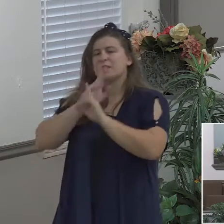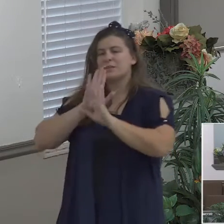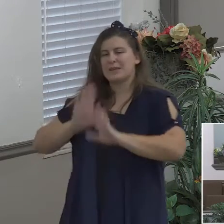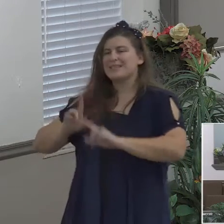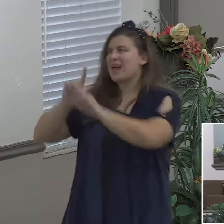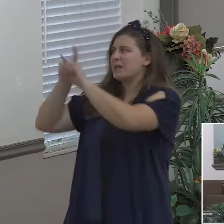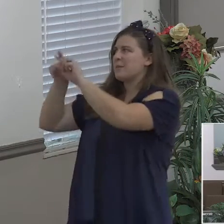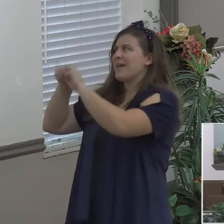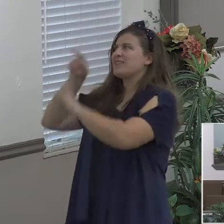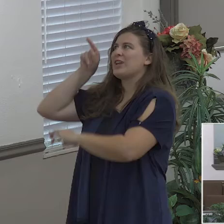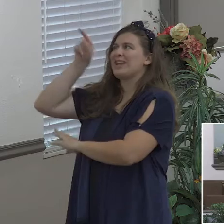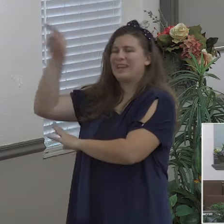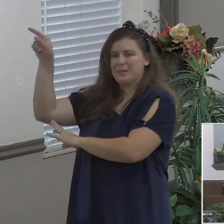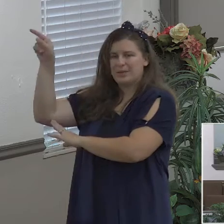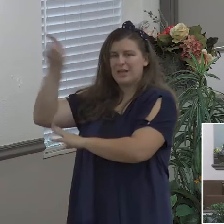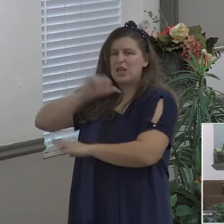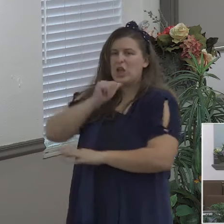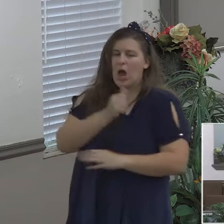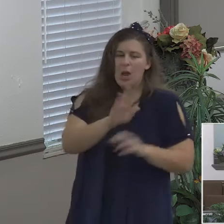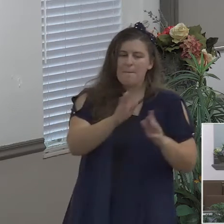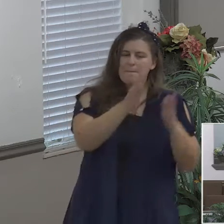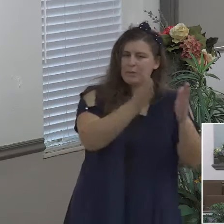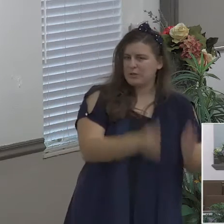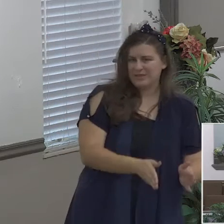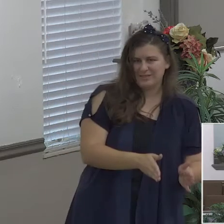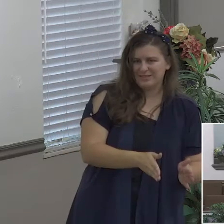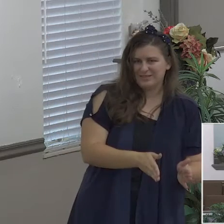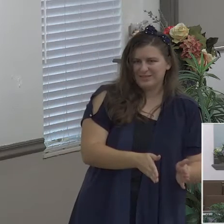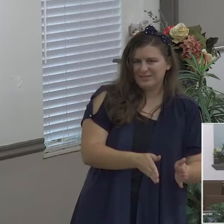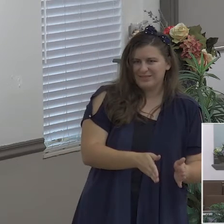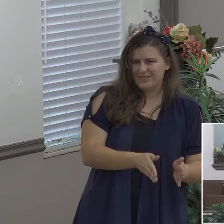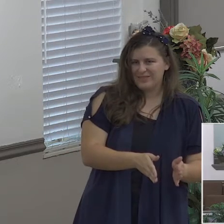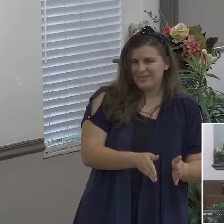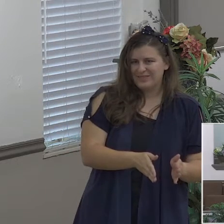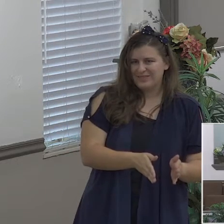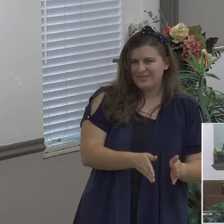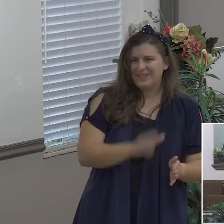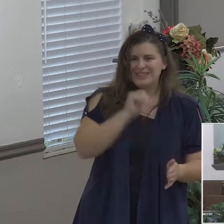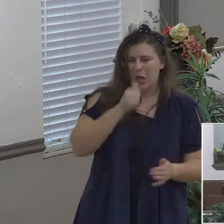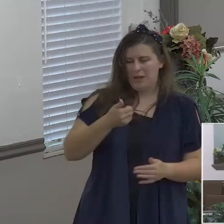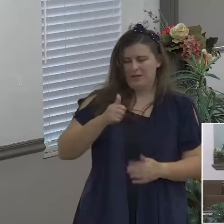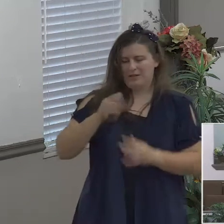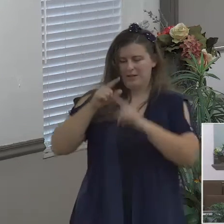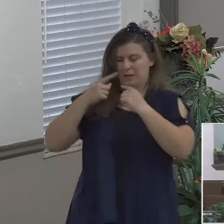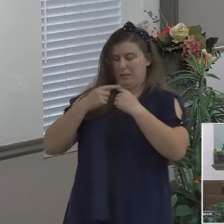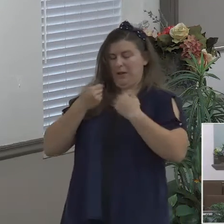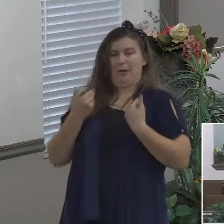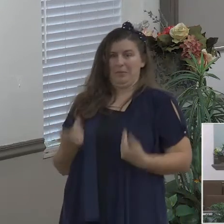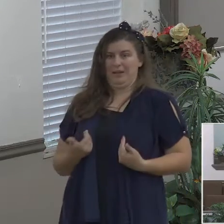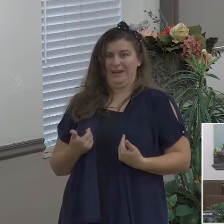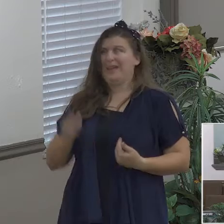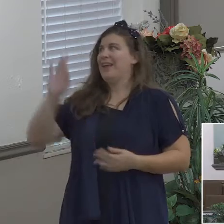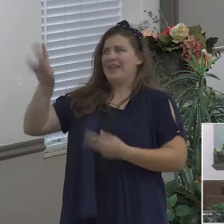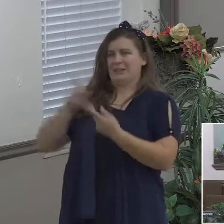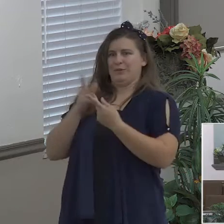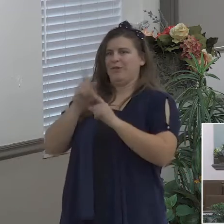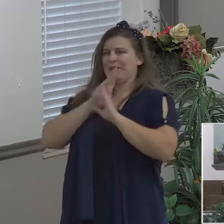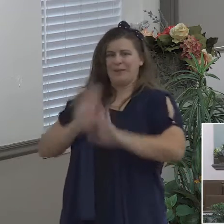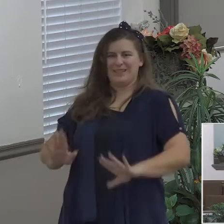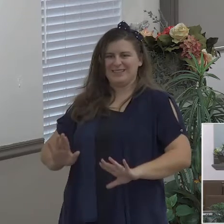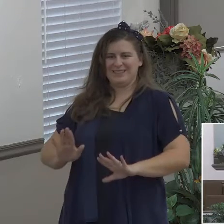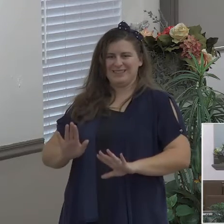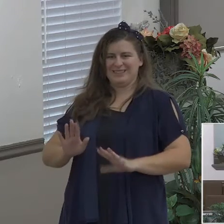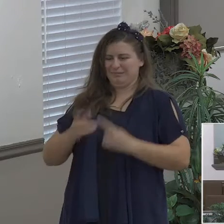not dependent on Pastor Randall it's not dependent on anybody else that you can think of that's a Christian